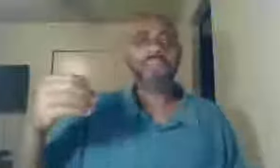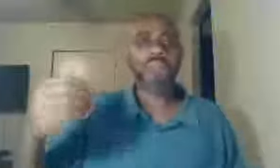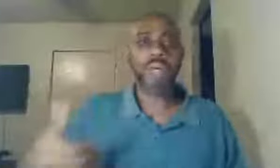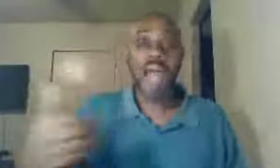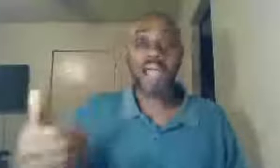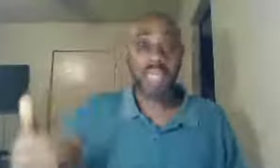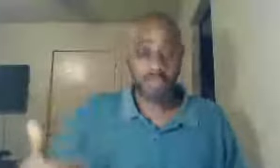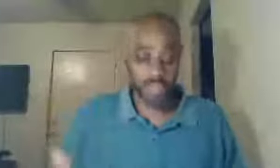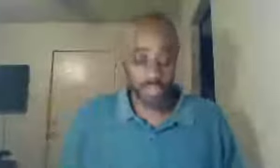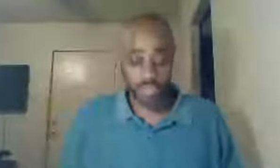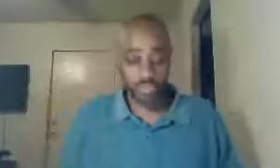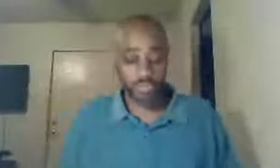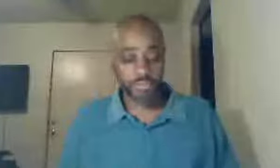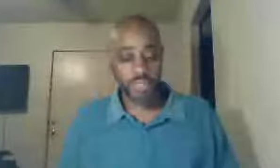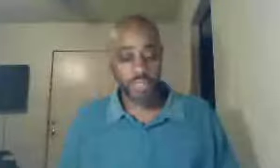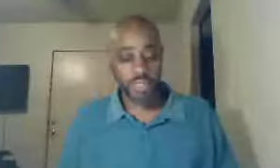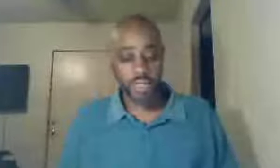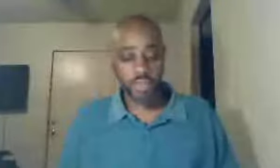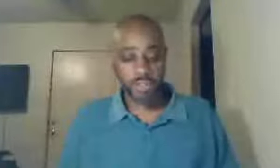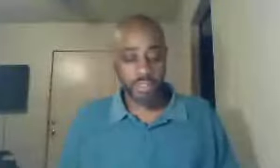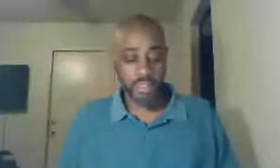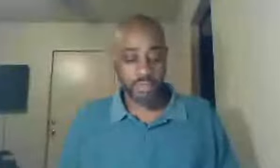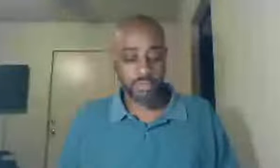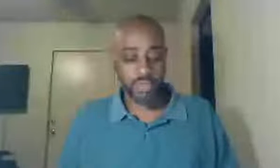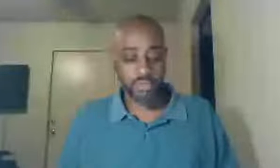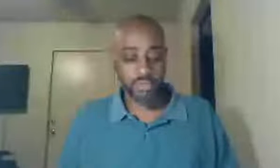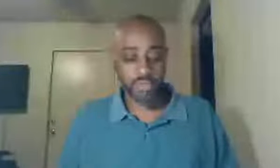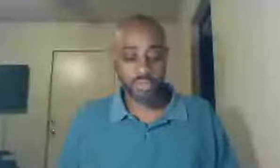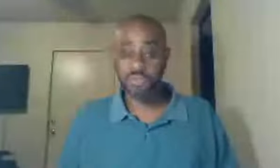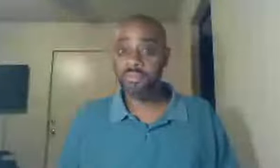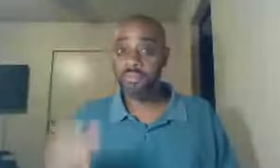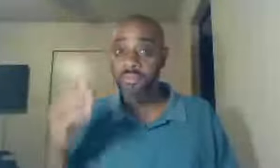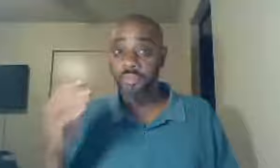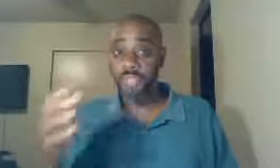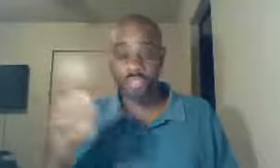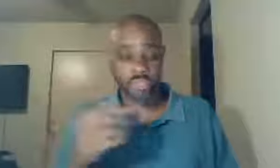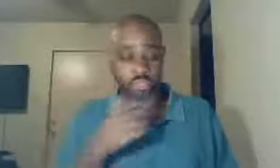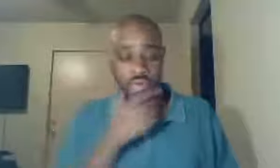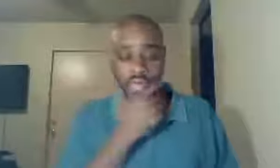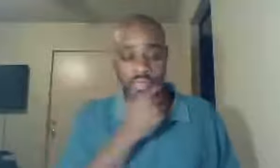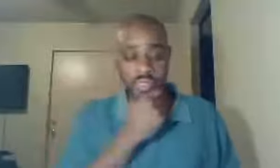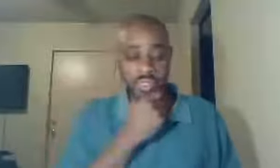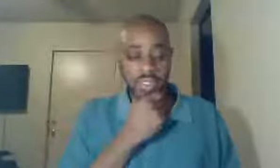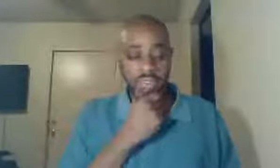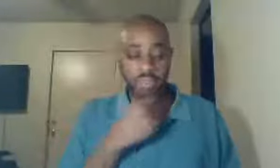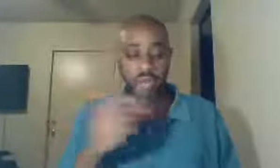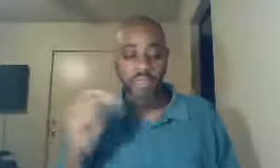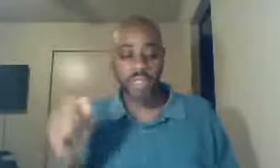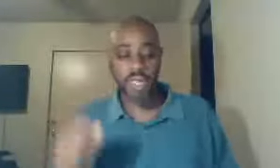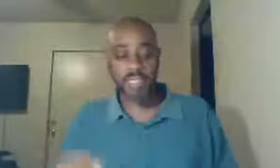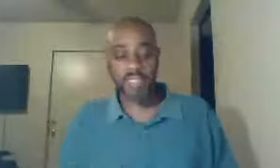what I came here to do was ultimately was to preach Jesus Christ, so ponder the likelihood,